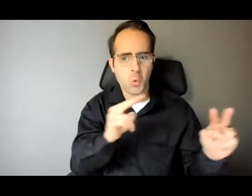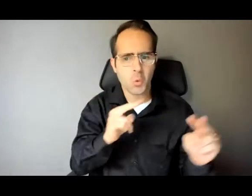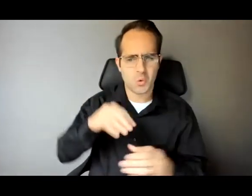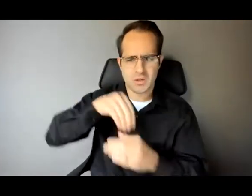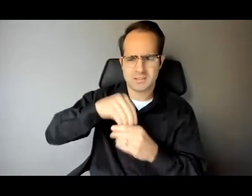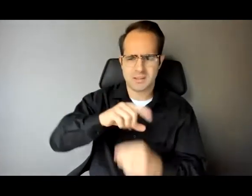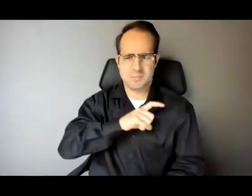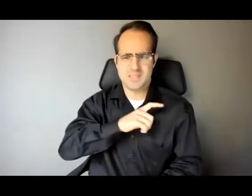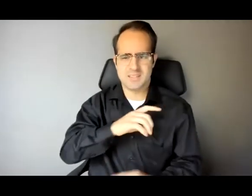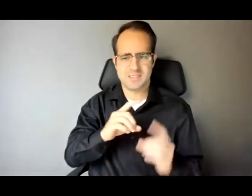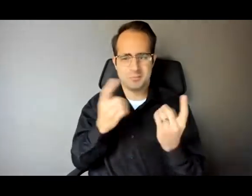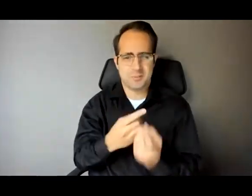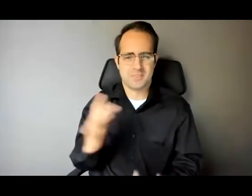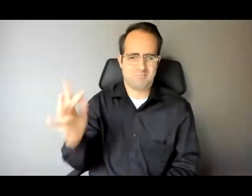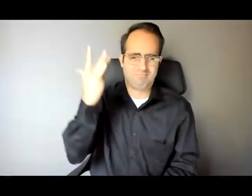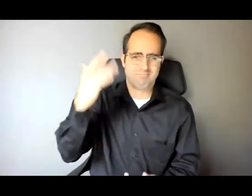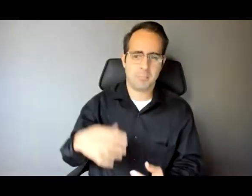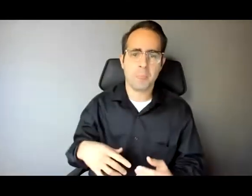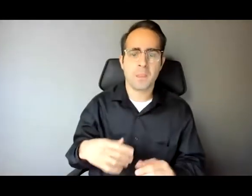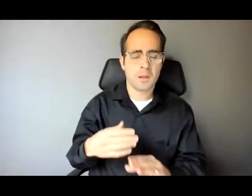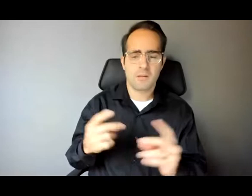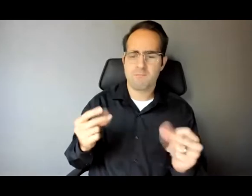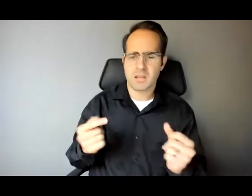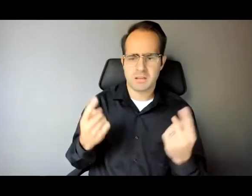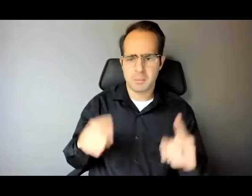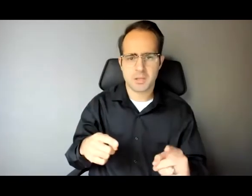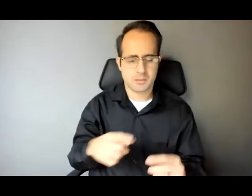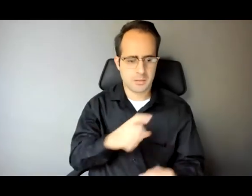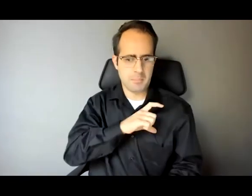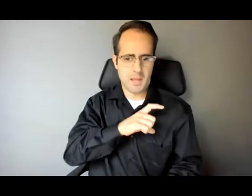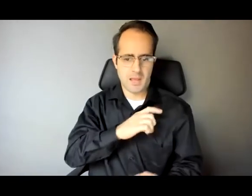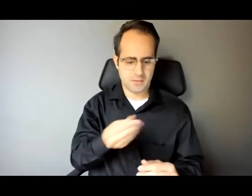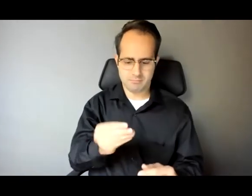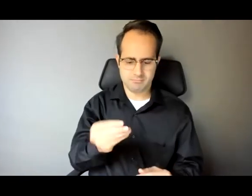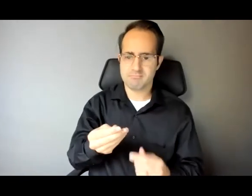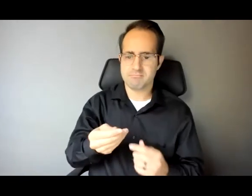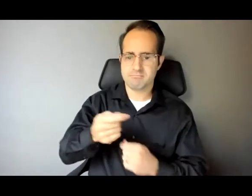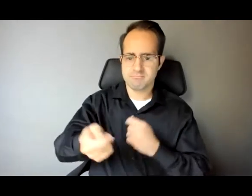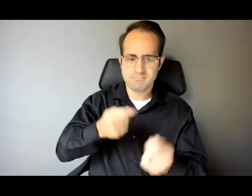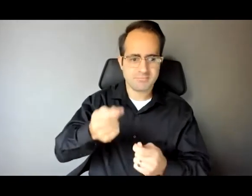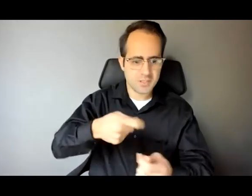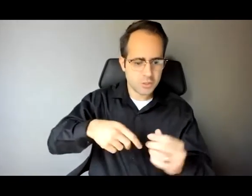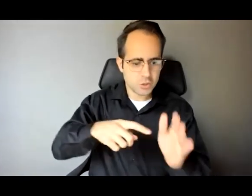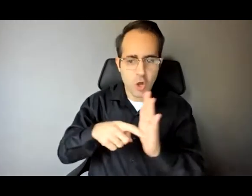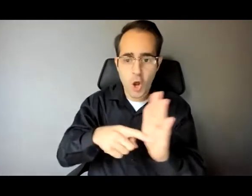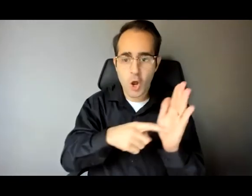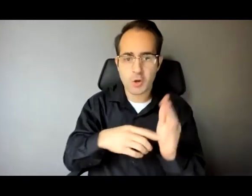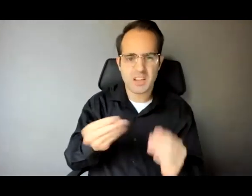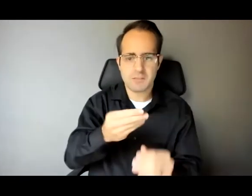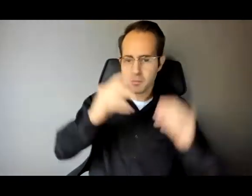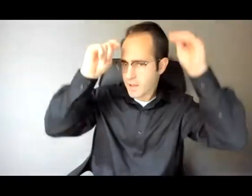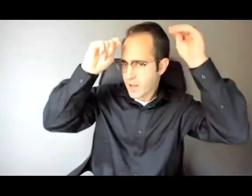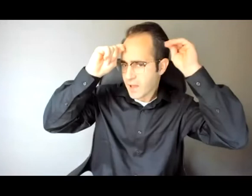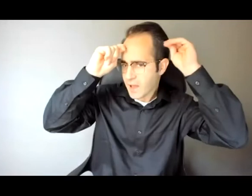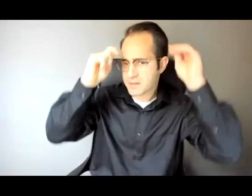long, the officers and detectives were passing his badge around, giving him an NYPD cap to take home, and joking about their most memorable